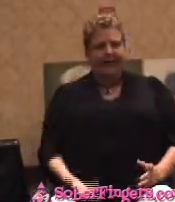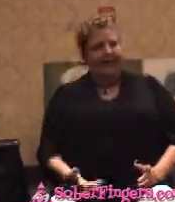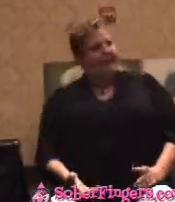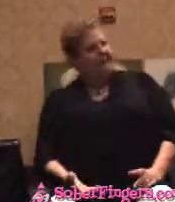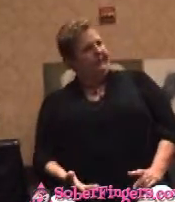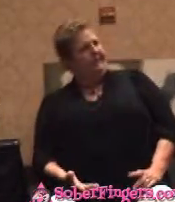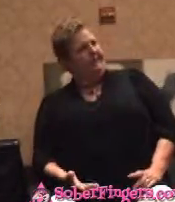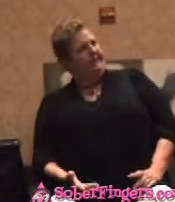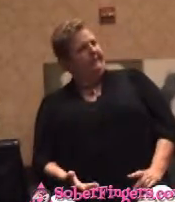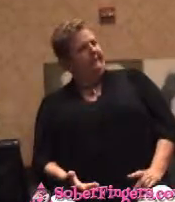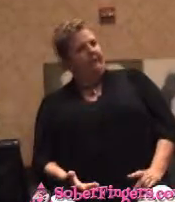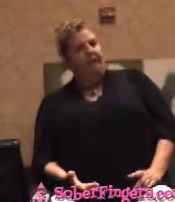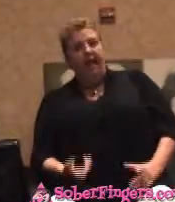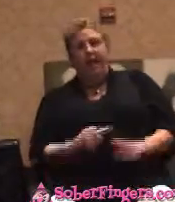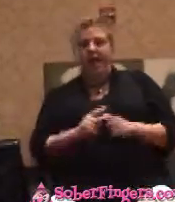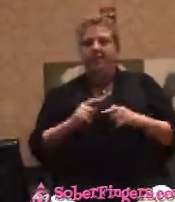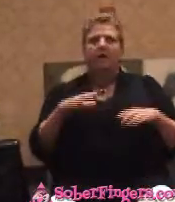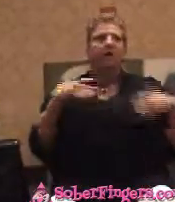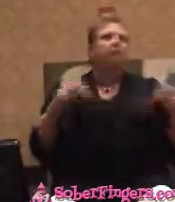And they hugged. Oh, my God.